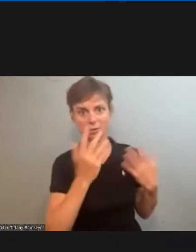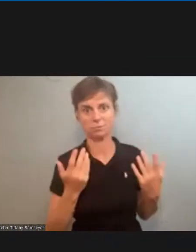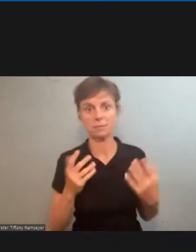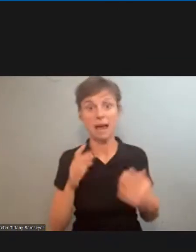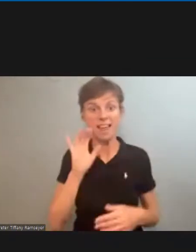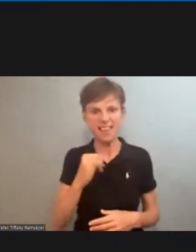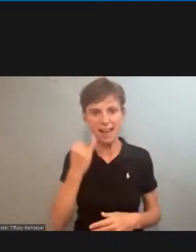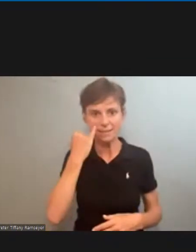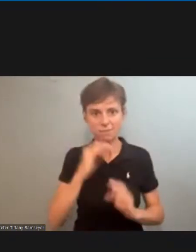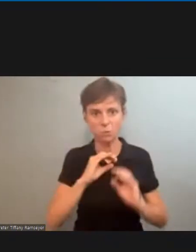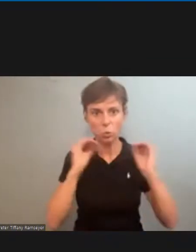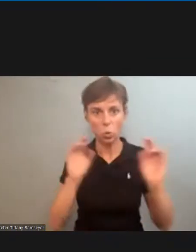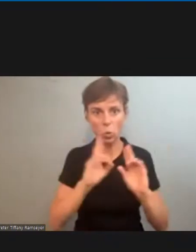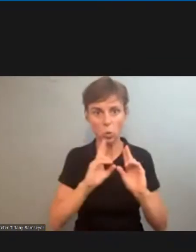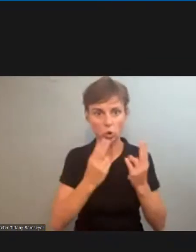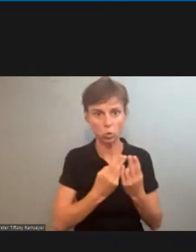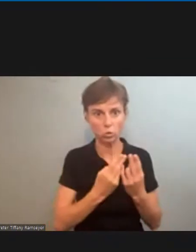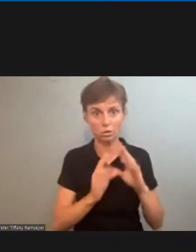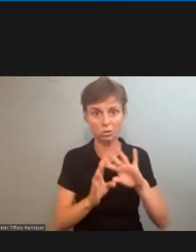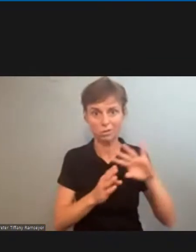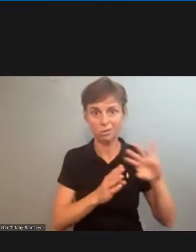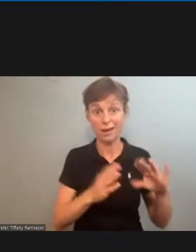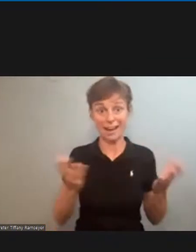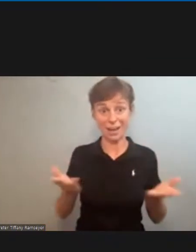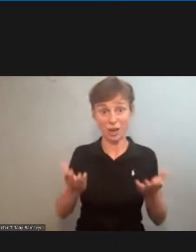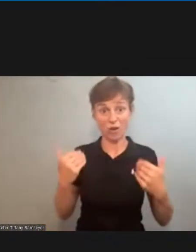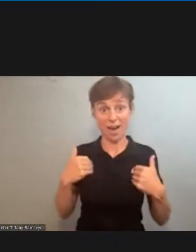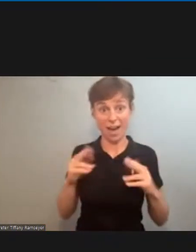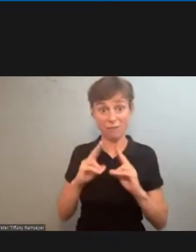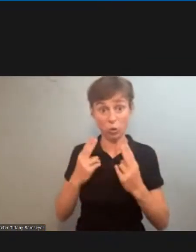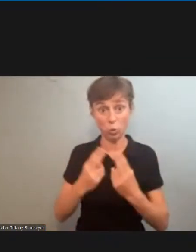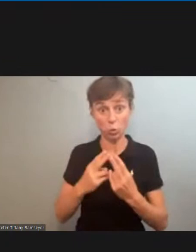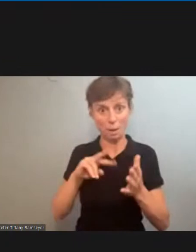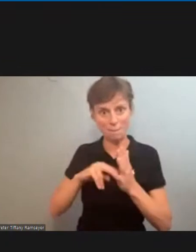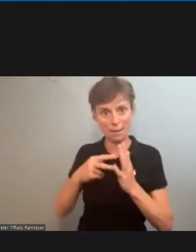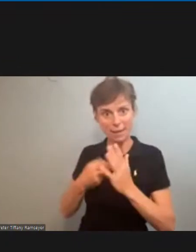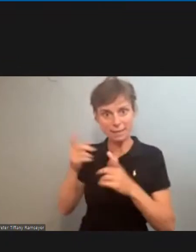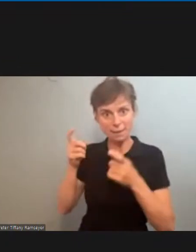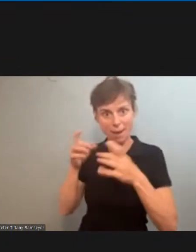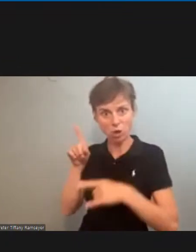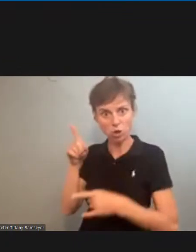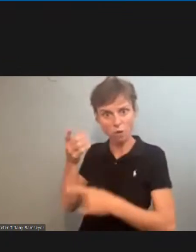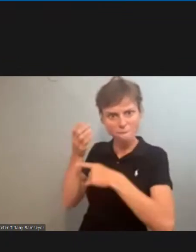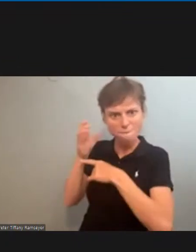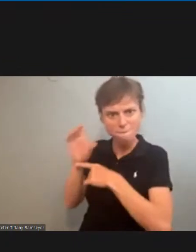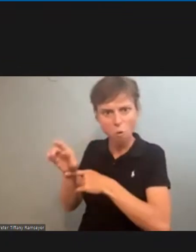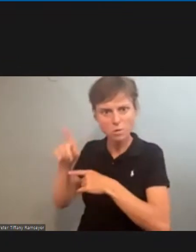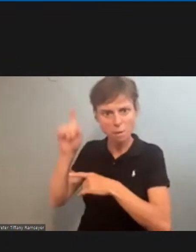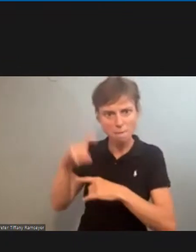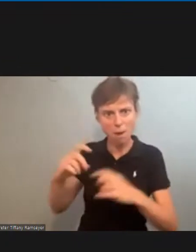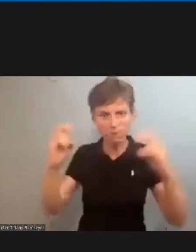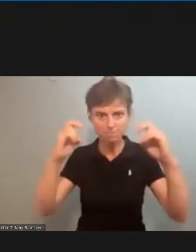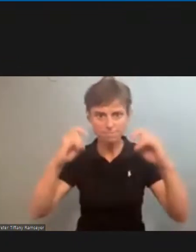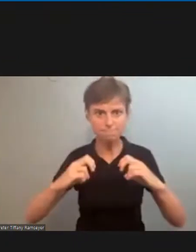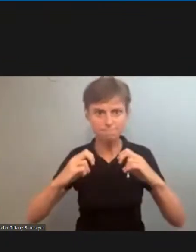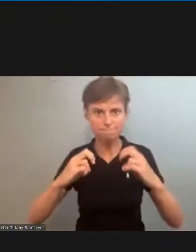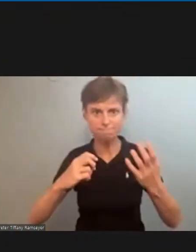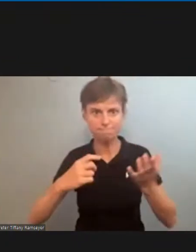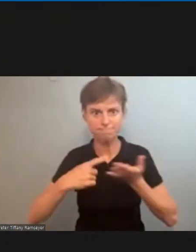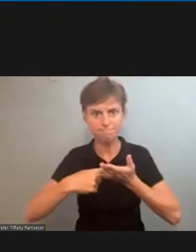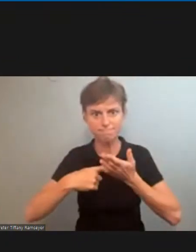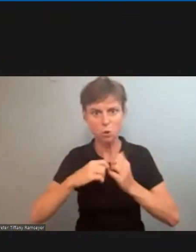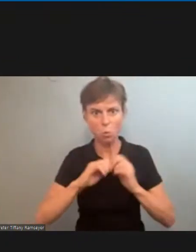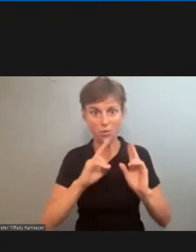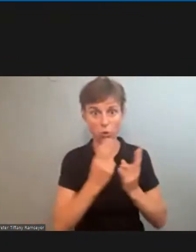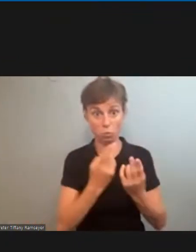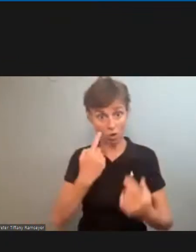environment here we are in a union environment where management is forced compelled to sit down with the union which is you you're